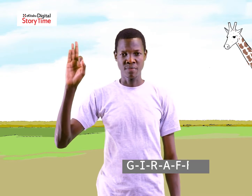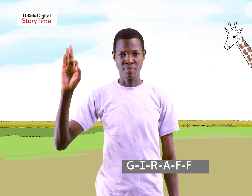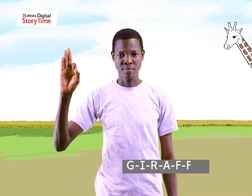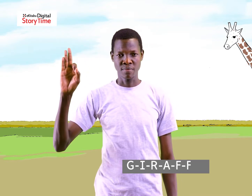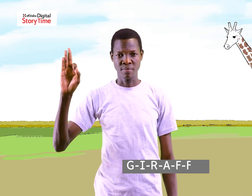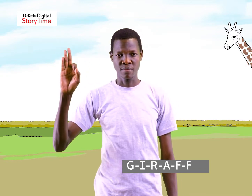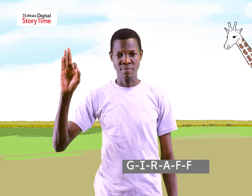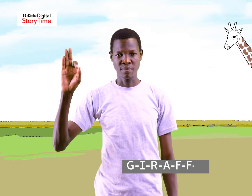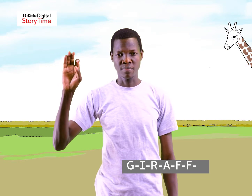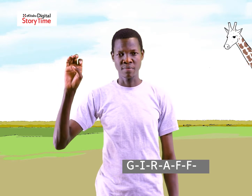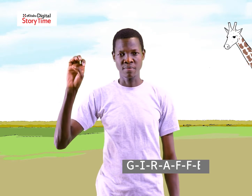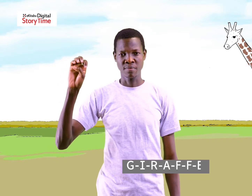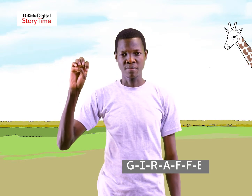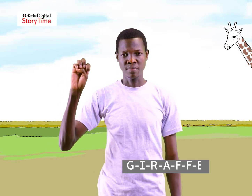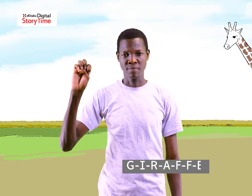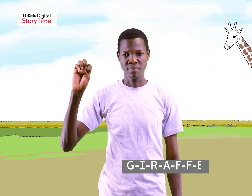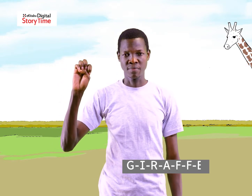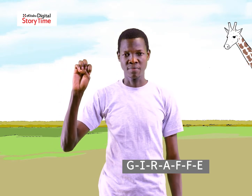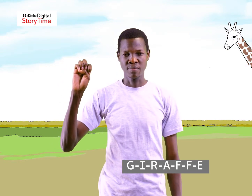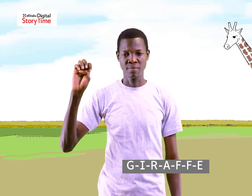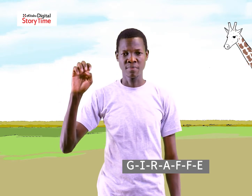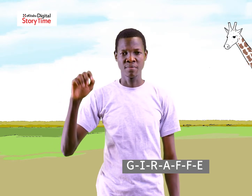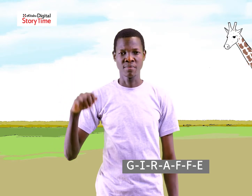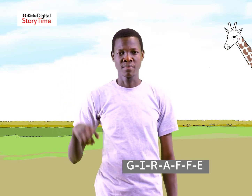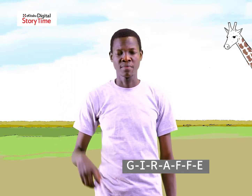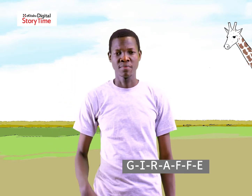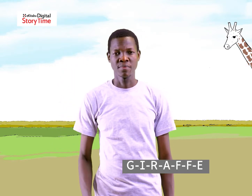-f-e